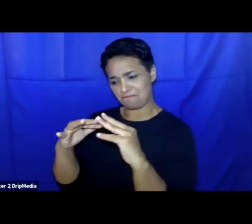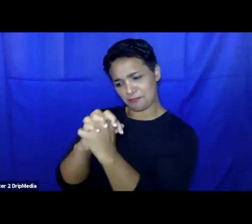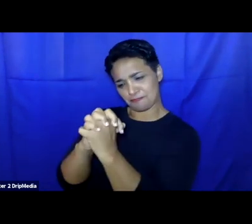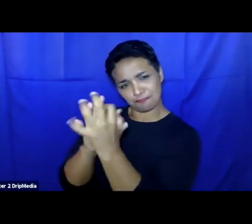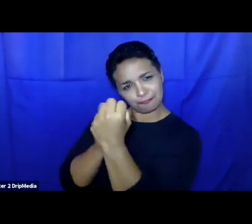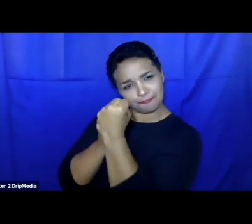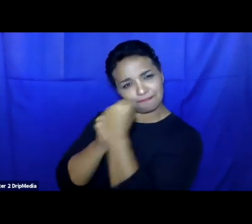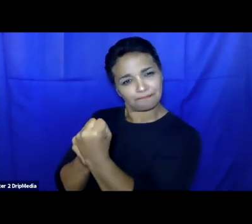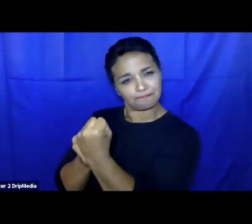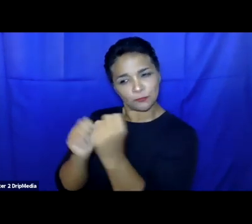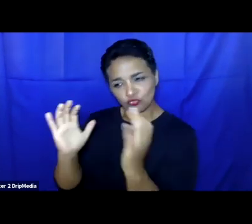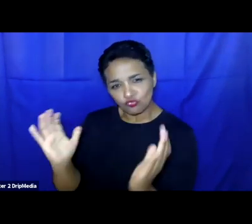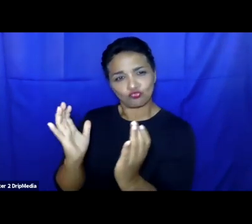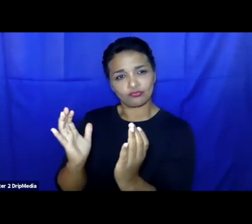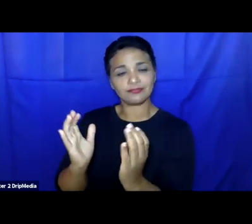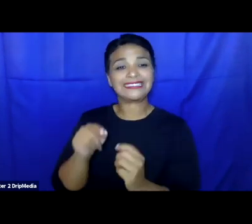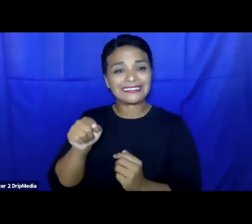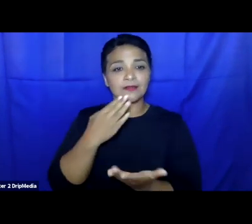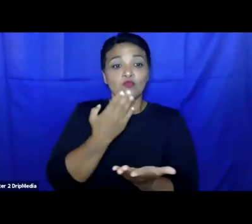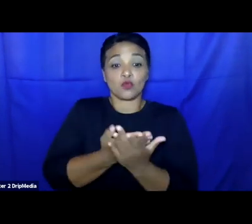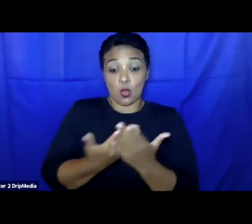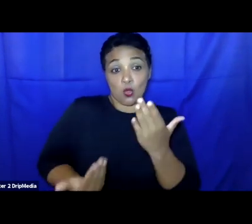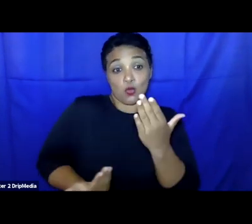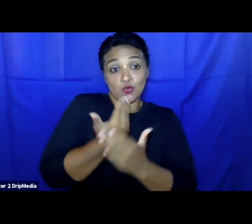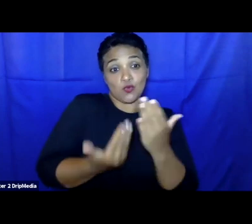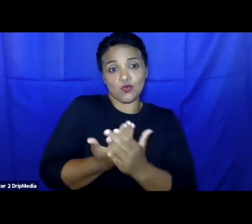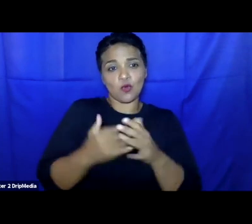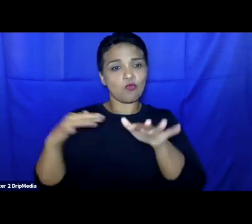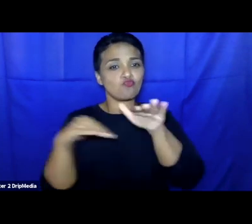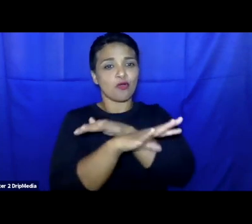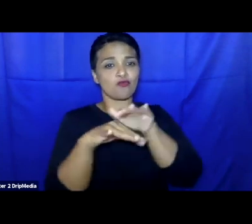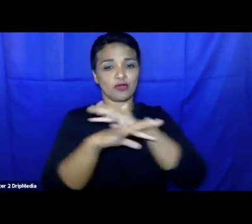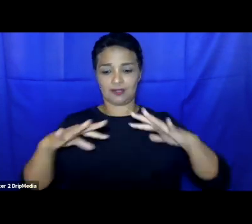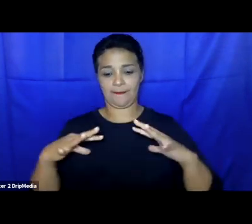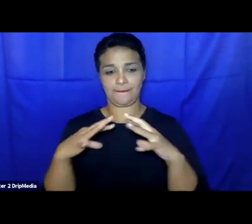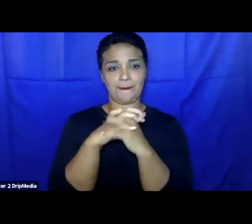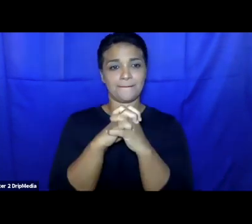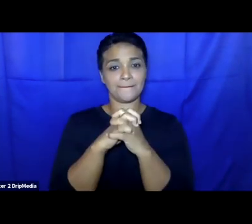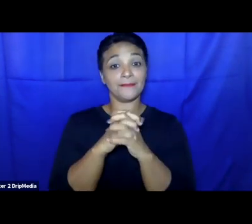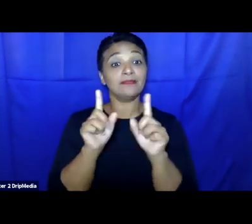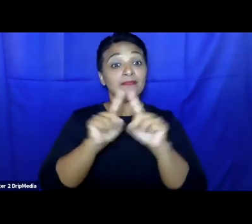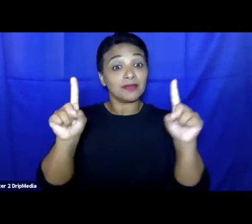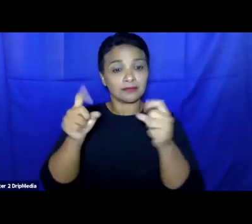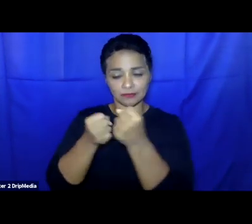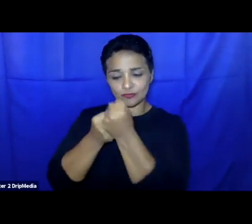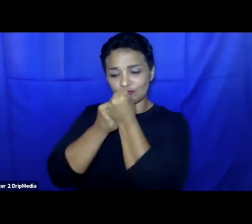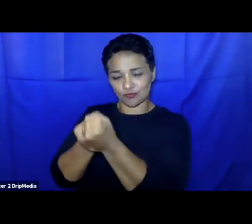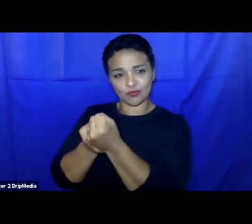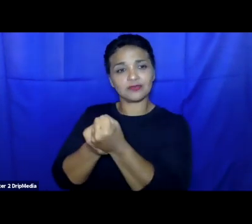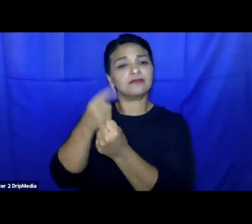proposal for new migration and asylum pact, but critically solidarity has been deployed in the context of refugee protection for